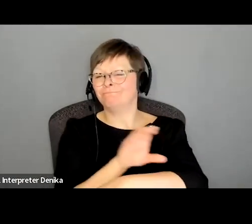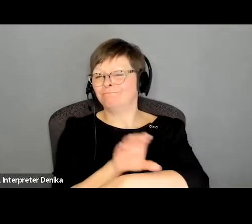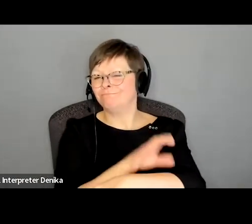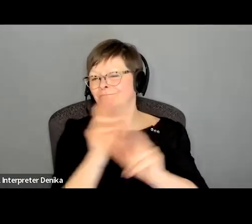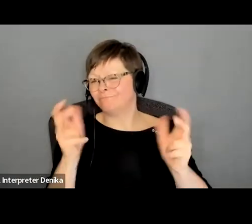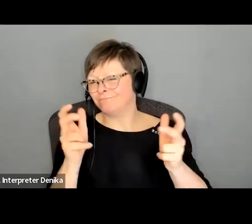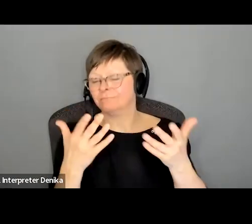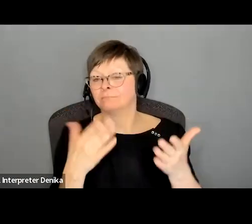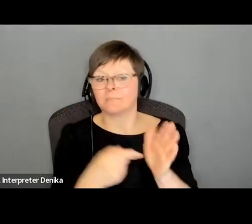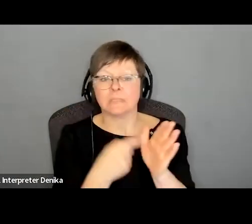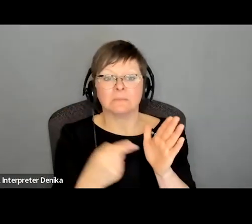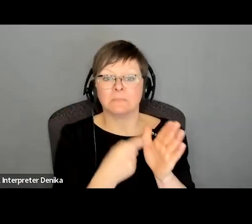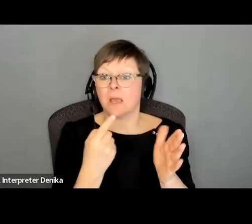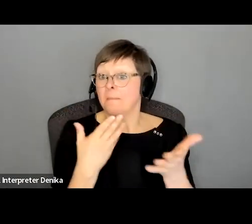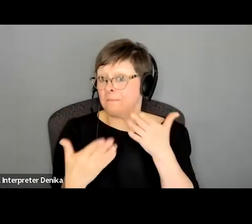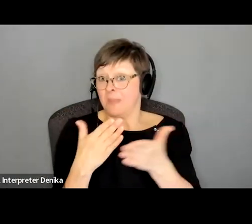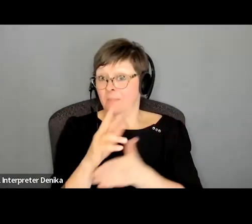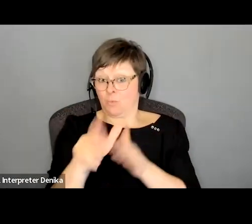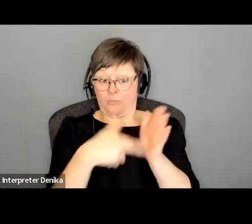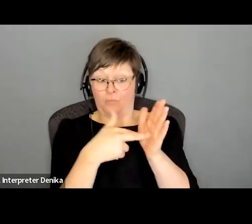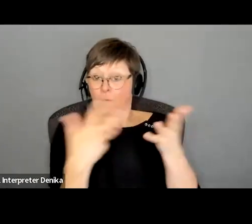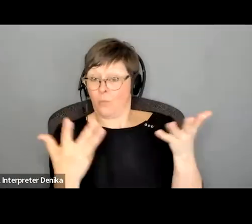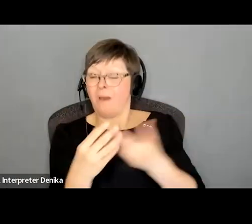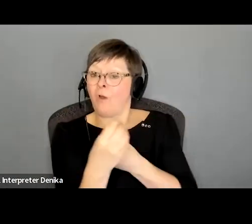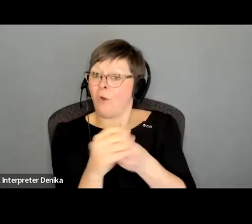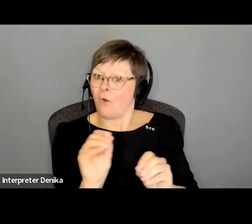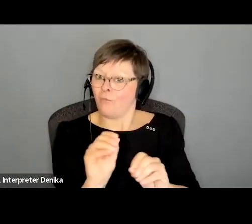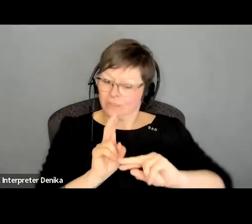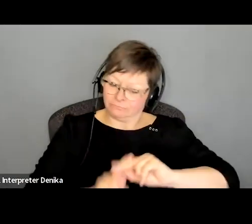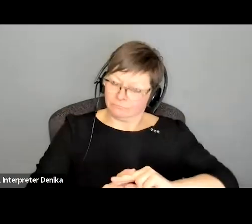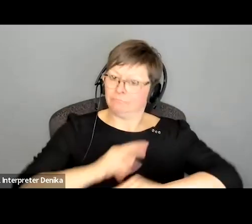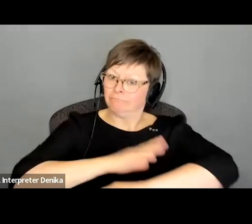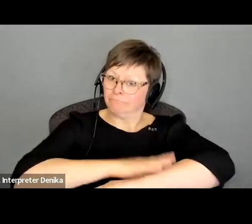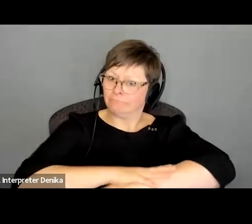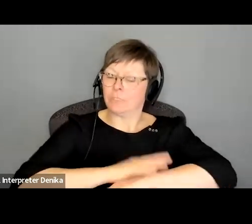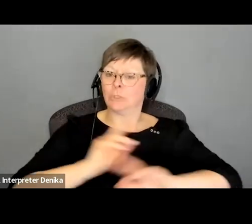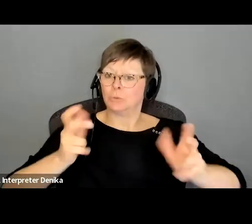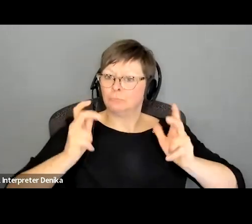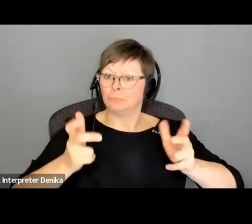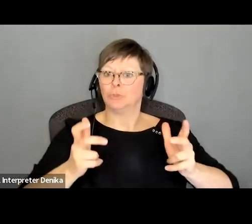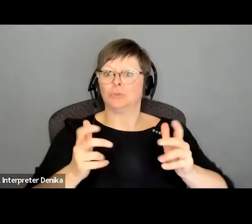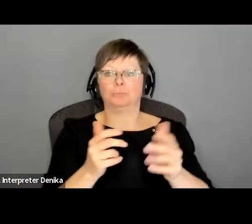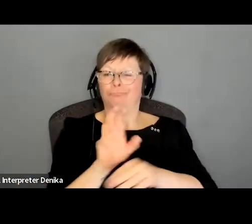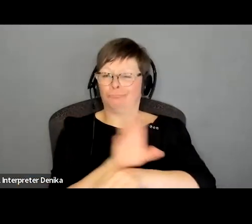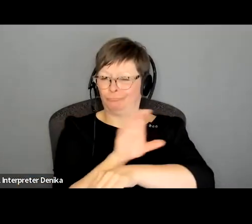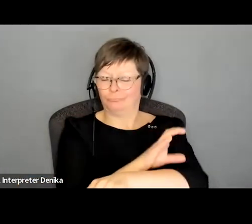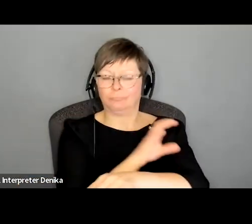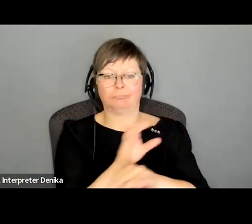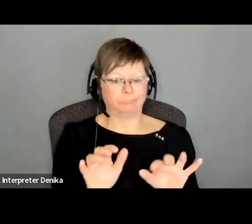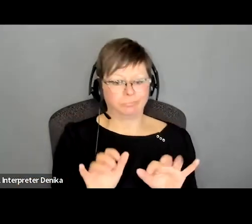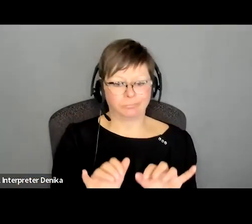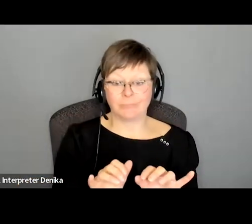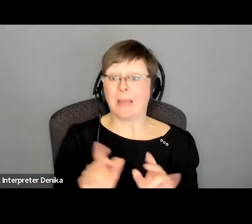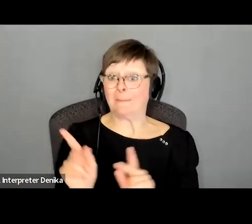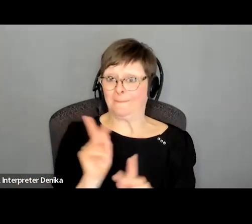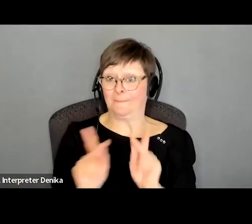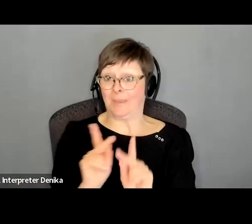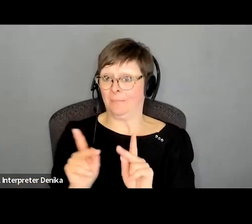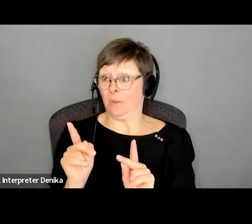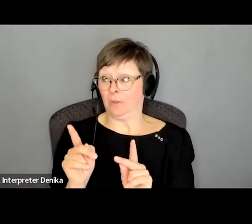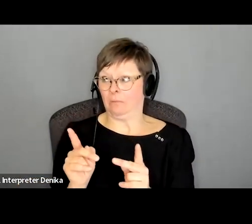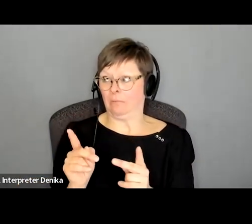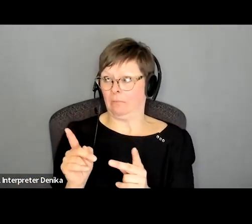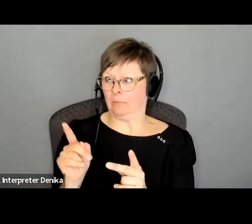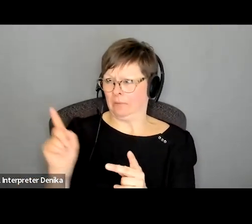your role is maybe in an office yeah and so what i've suggested to people who've had to learn quickly is you know open up your